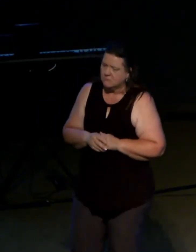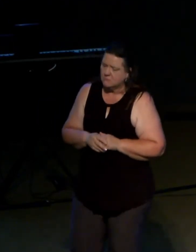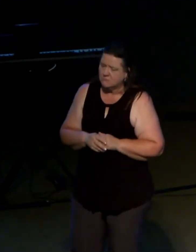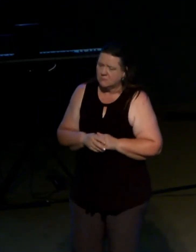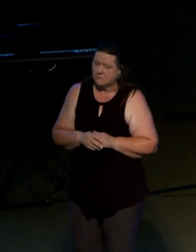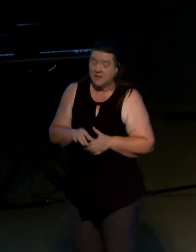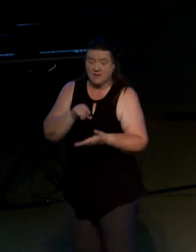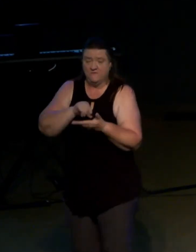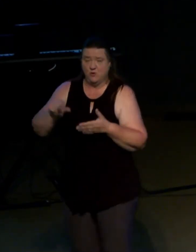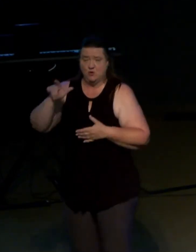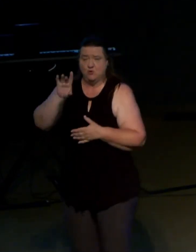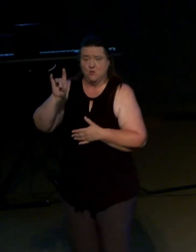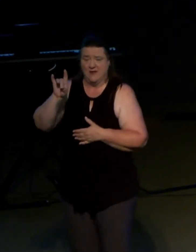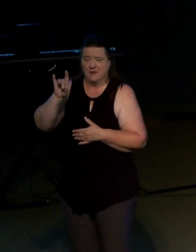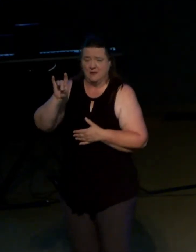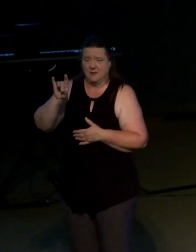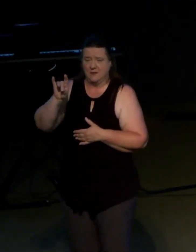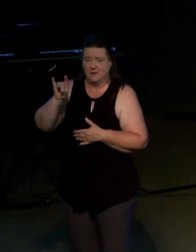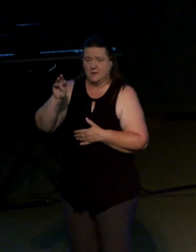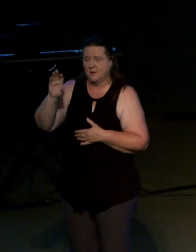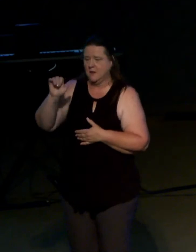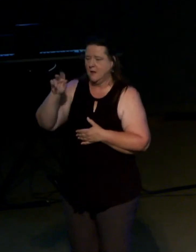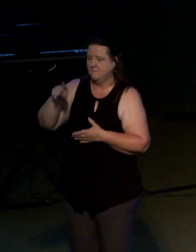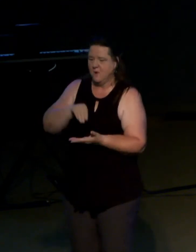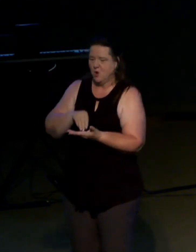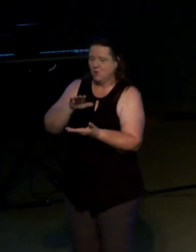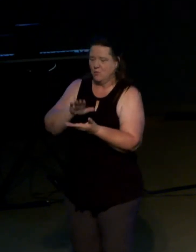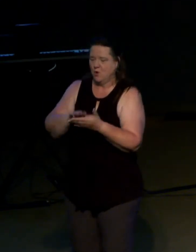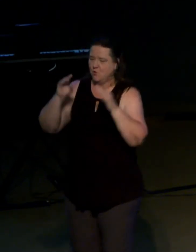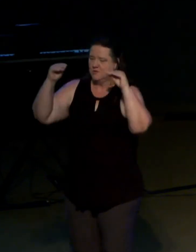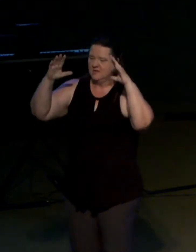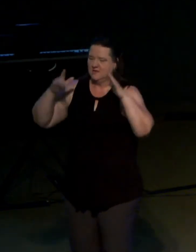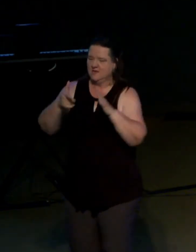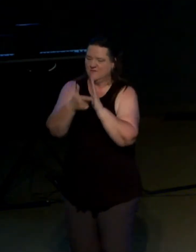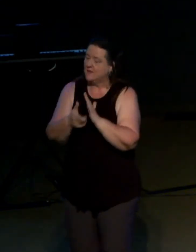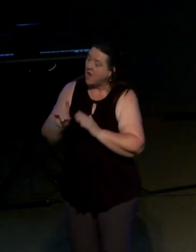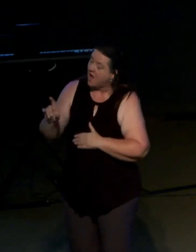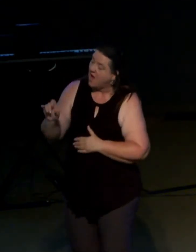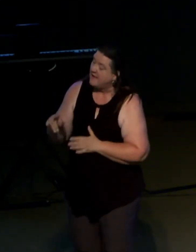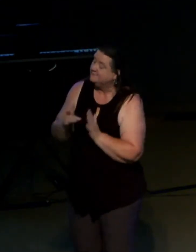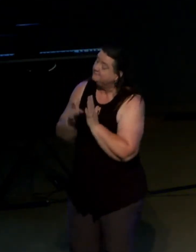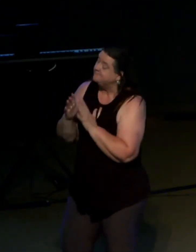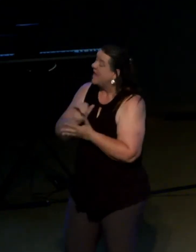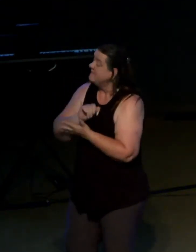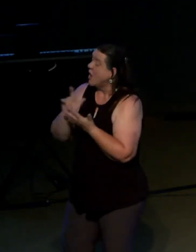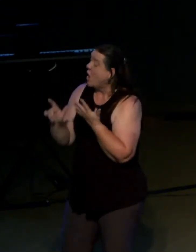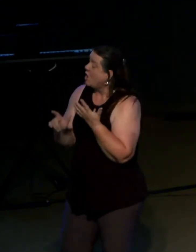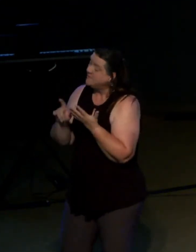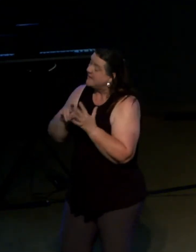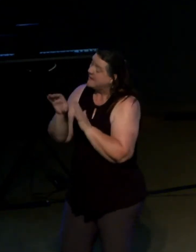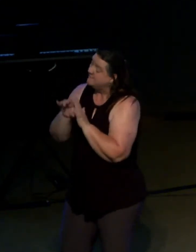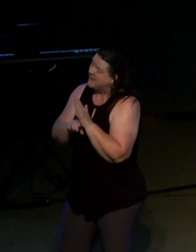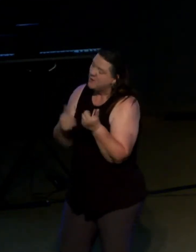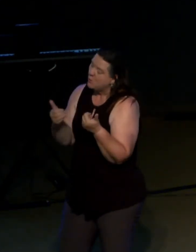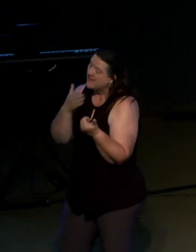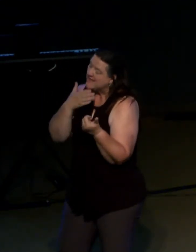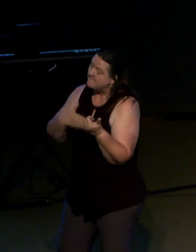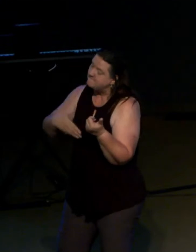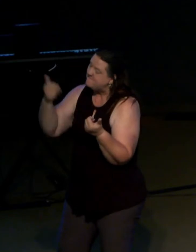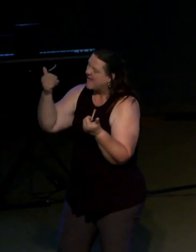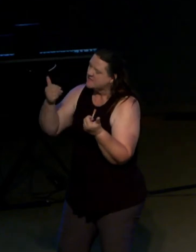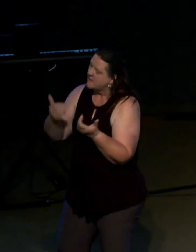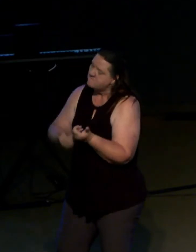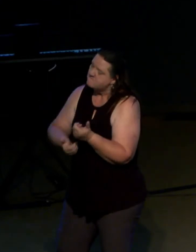28 mark records a teacher of the law asking jesus which of all the commandments was the most